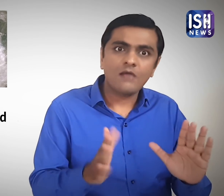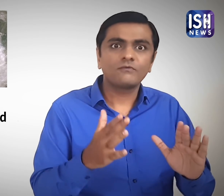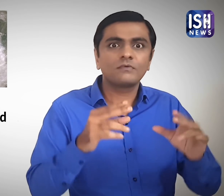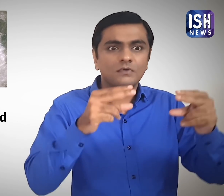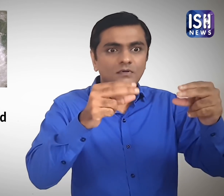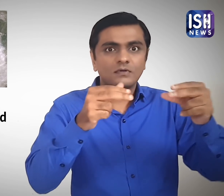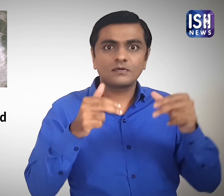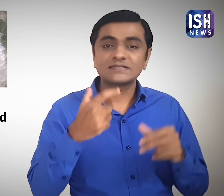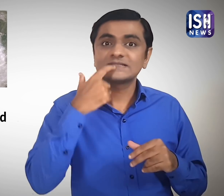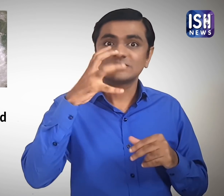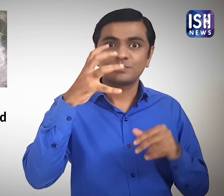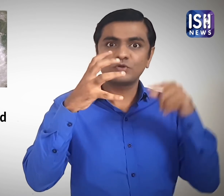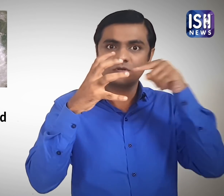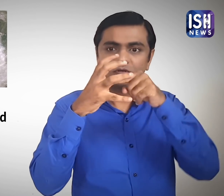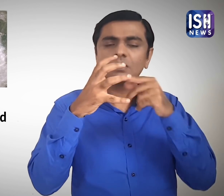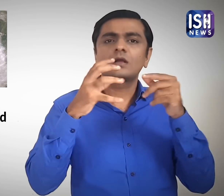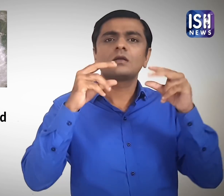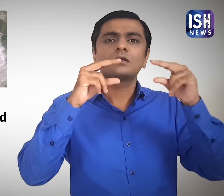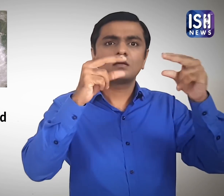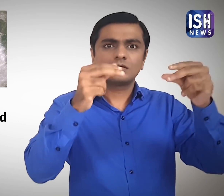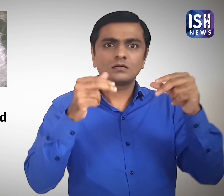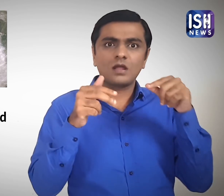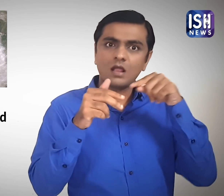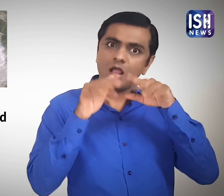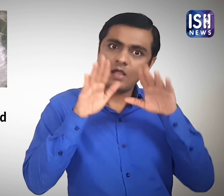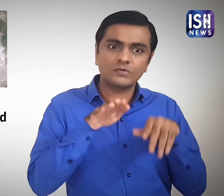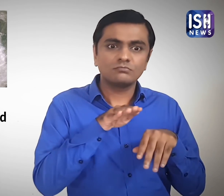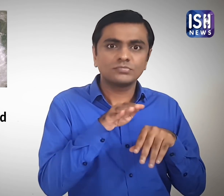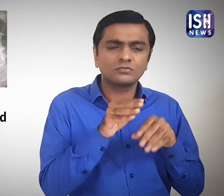He also claimed that the rover has also moved.